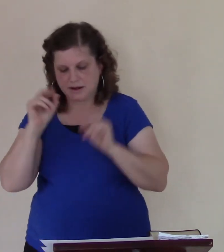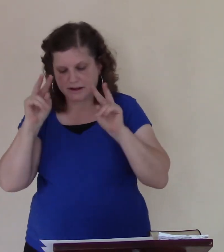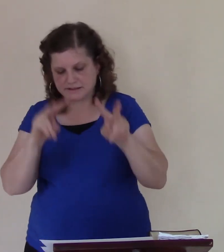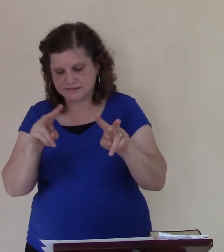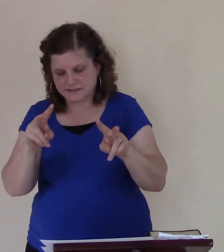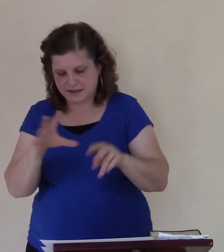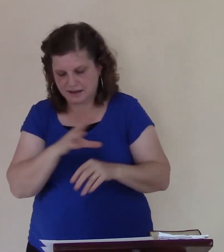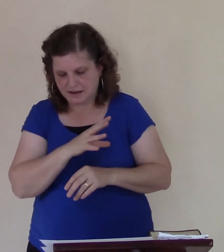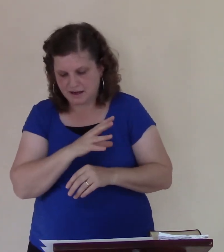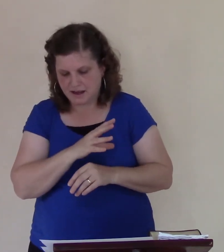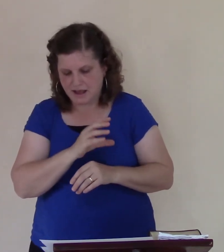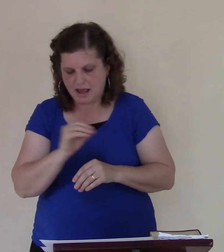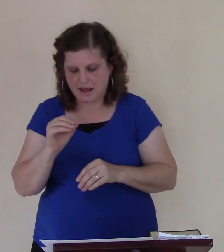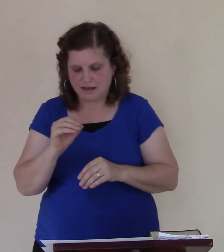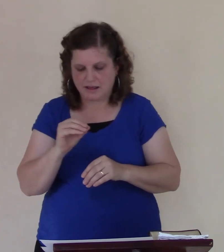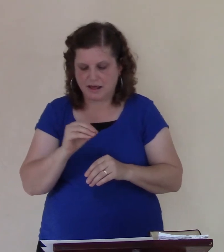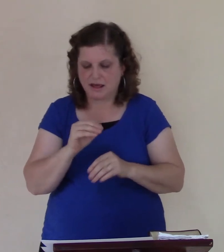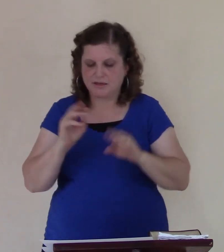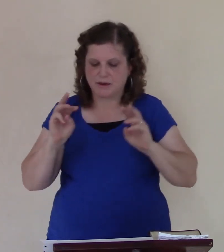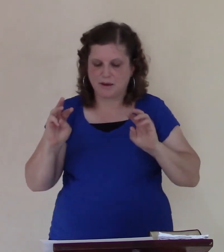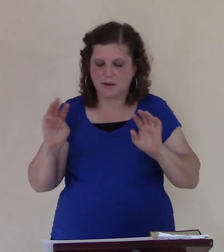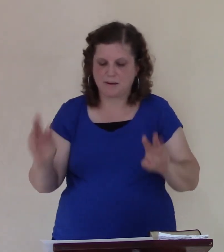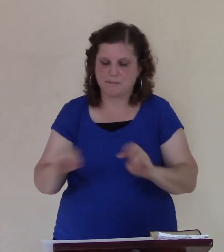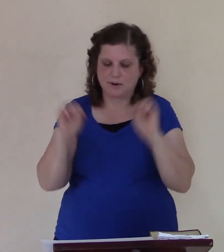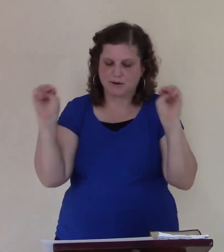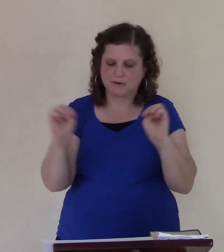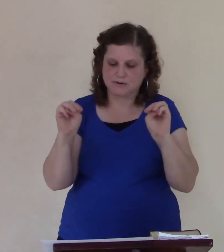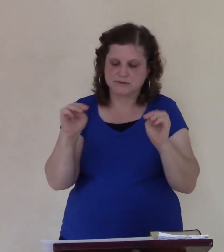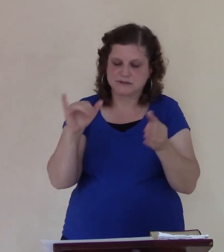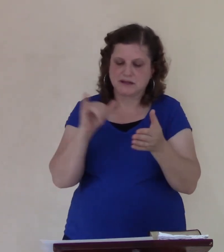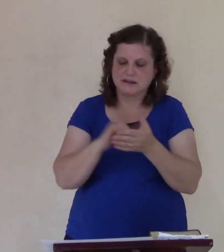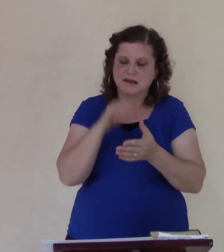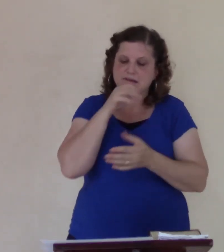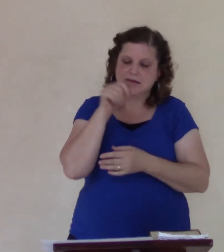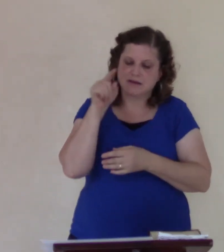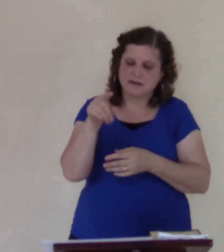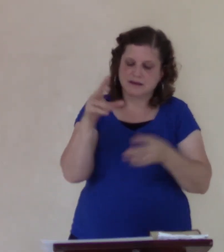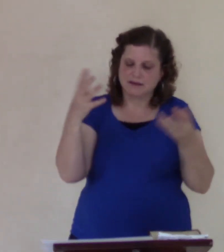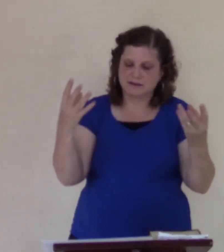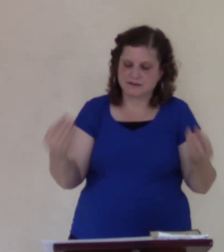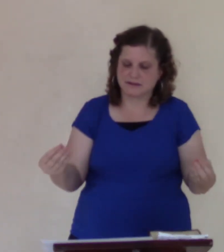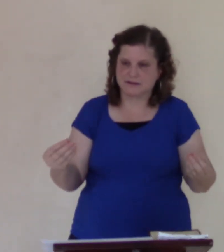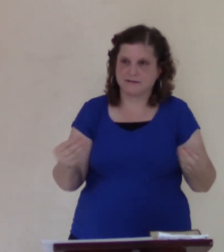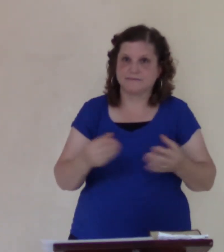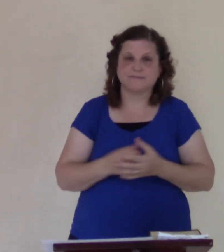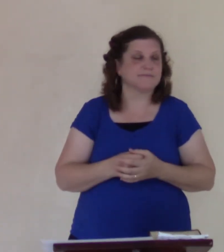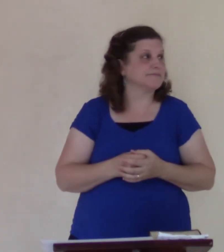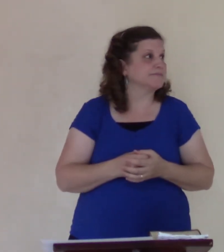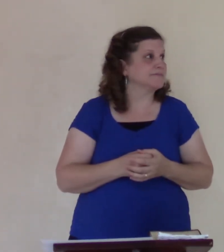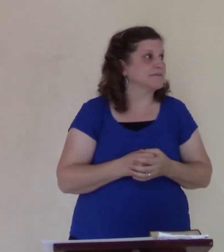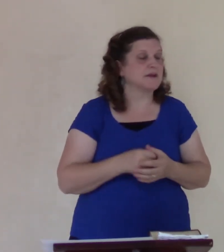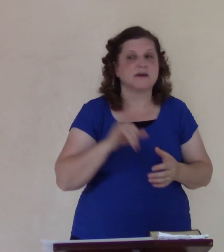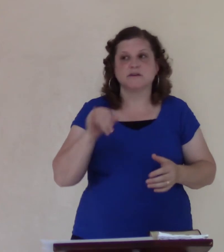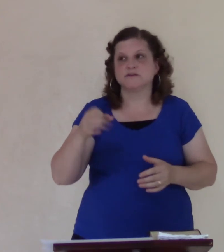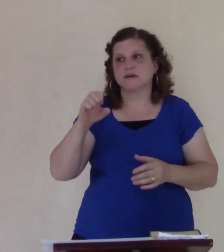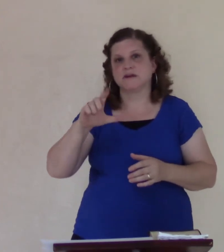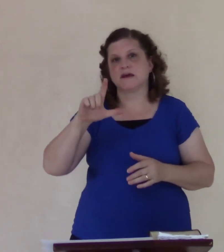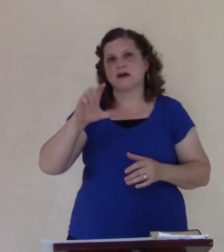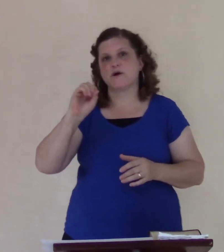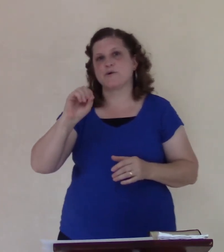creature did not came there's great joy that came to them sin but jealousy leads to anger and they knew that Joel was